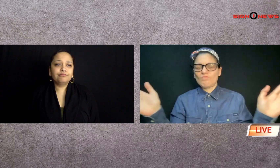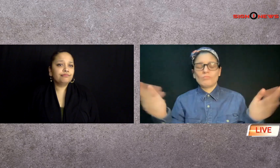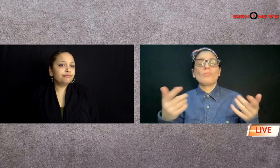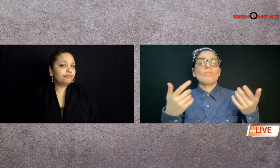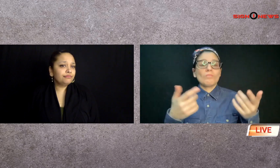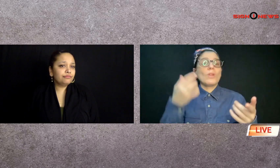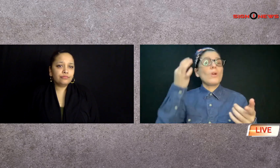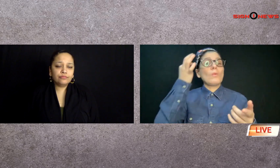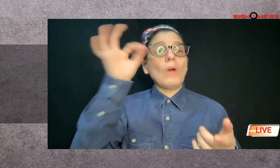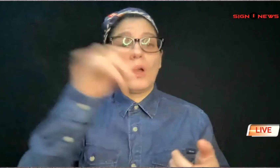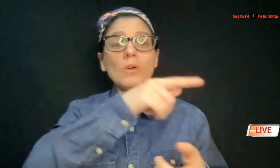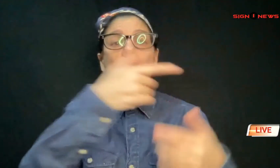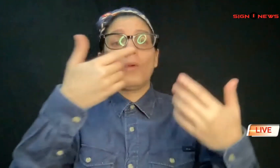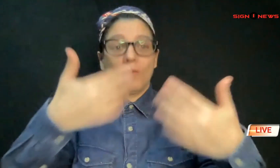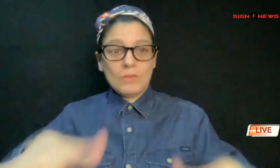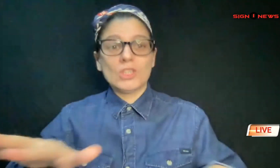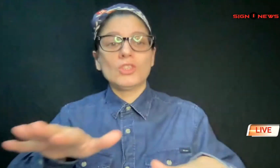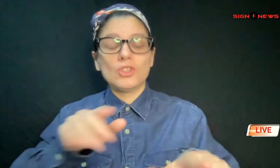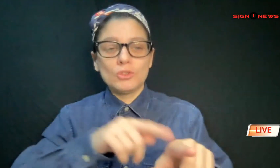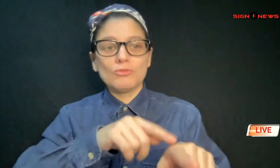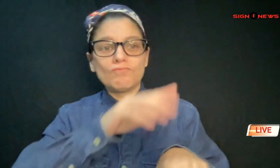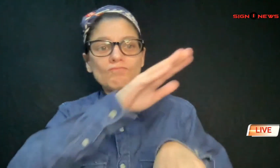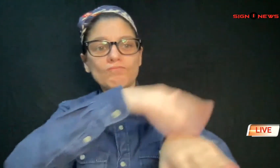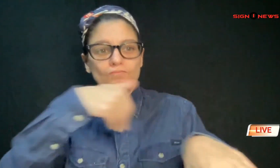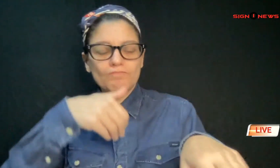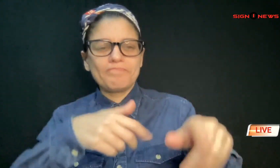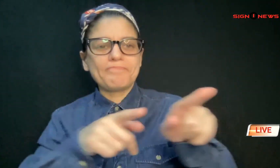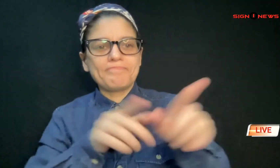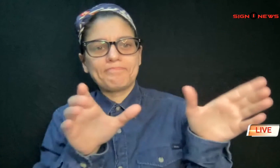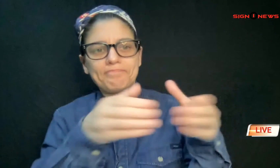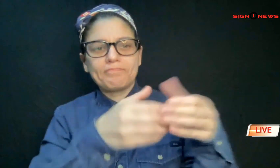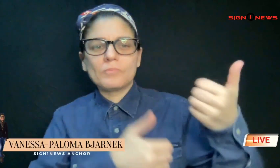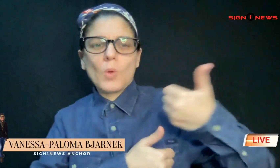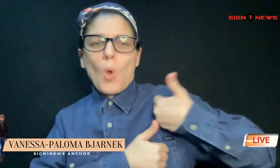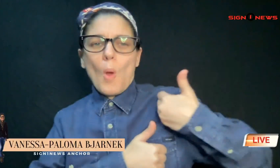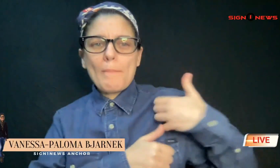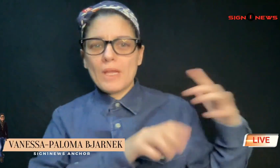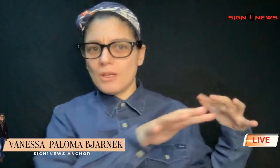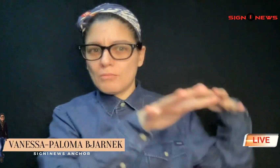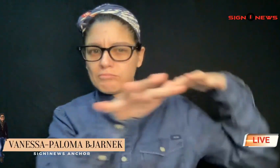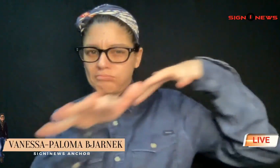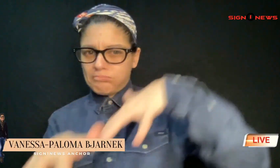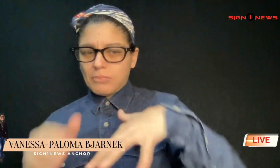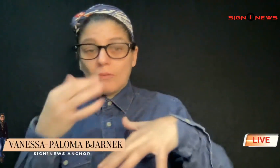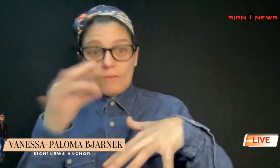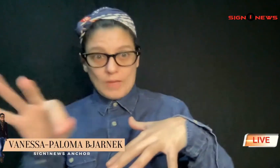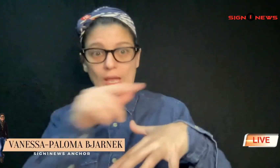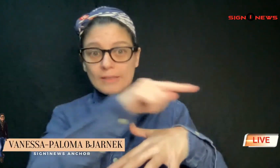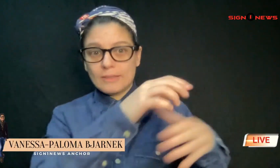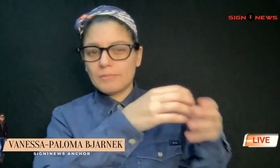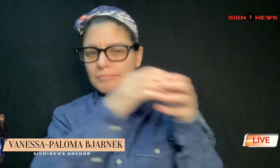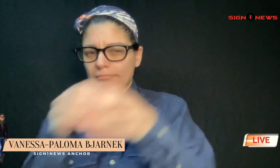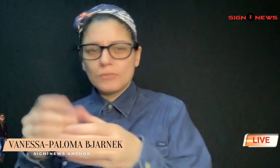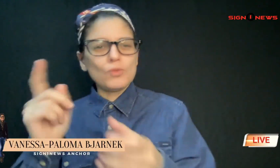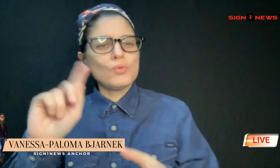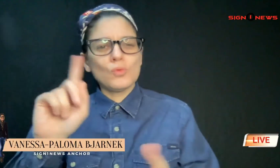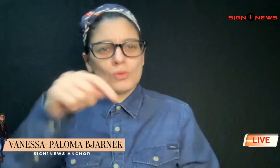France is considering calling troops into Romania